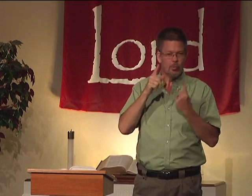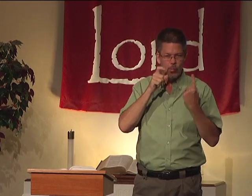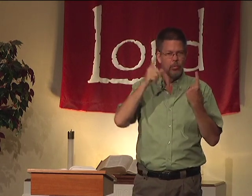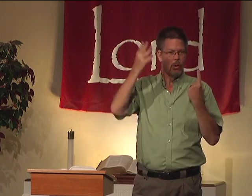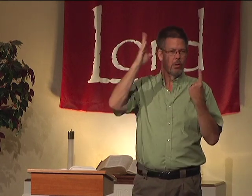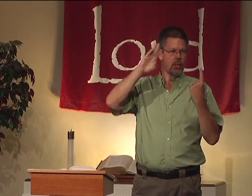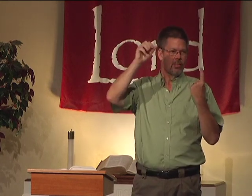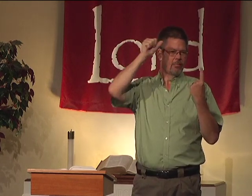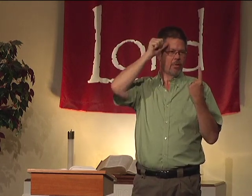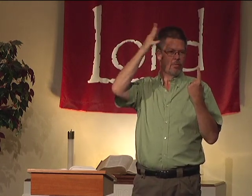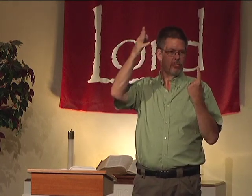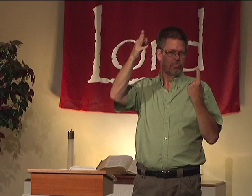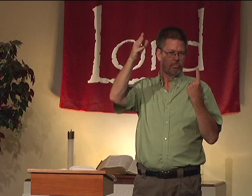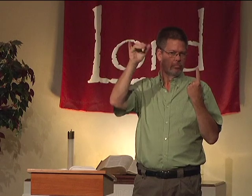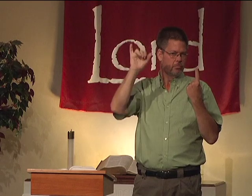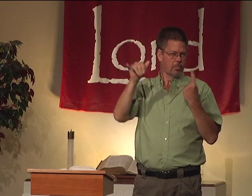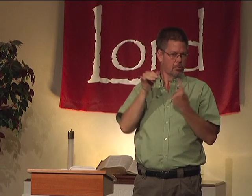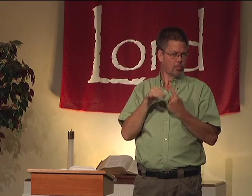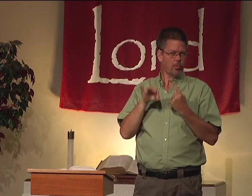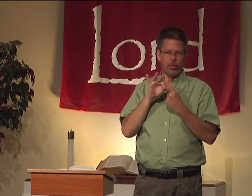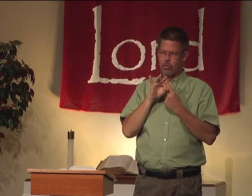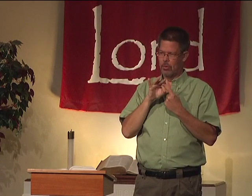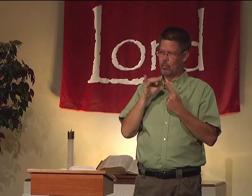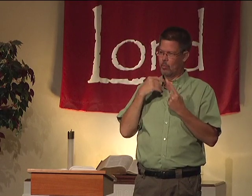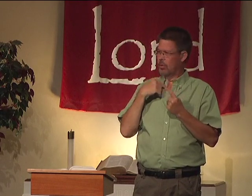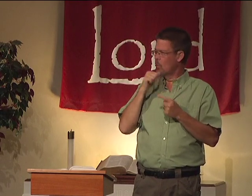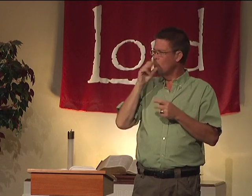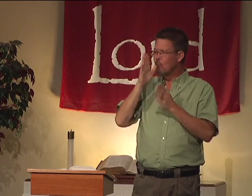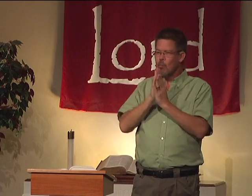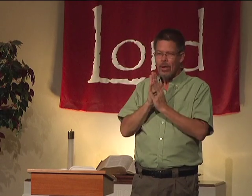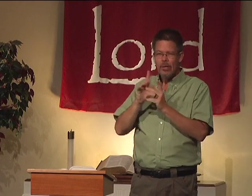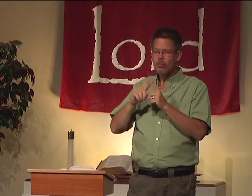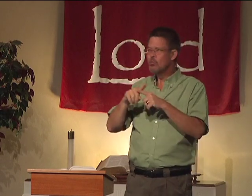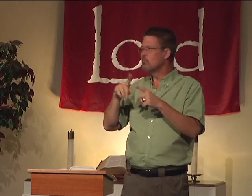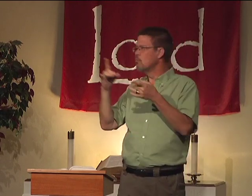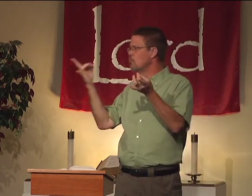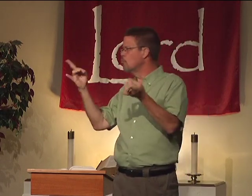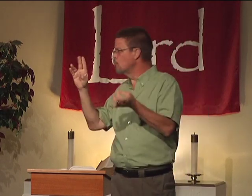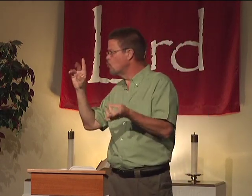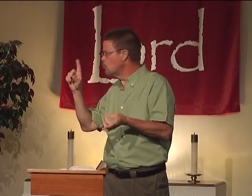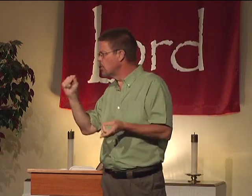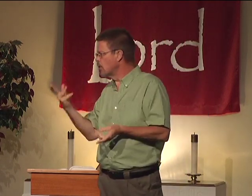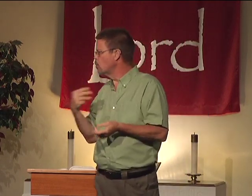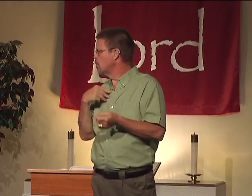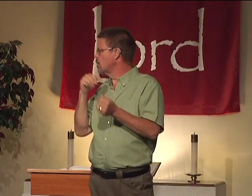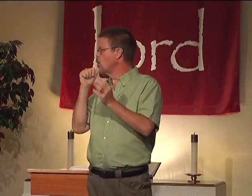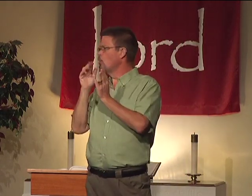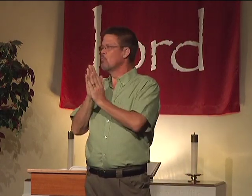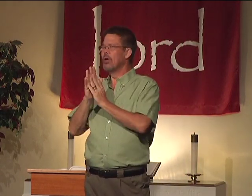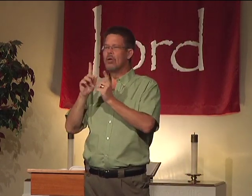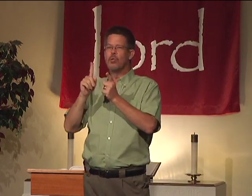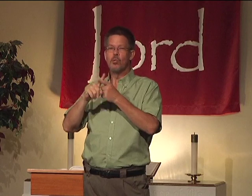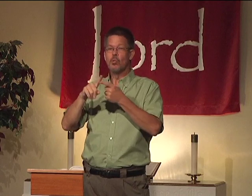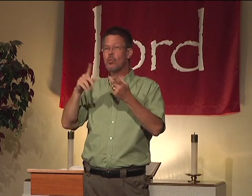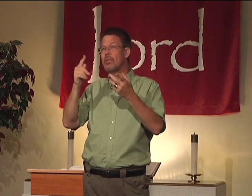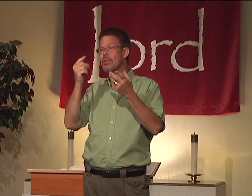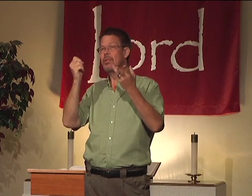we pray to God the Father, and that's critical. We're not asked to pray